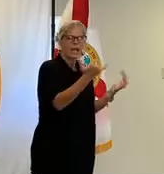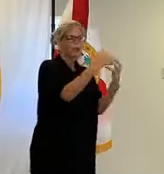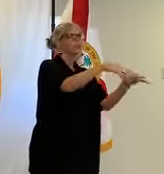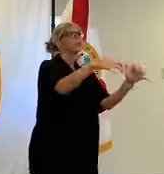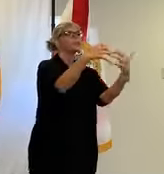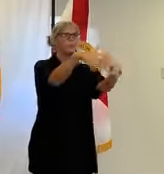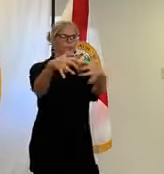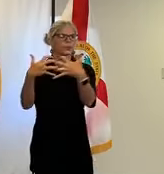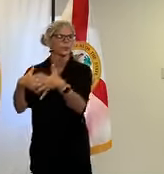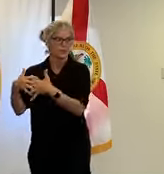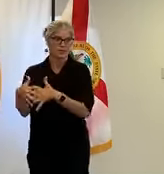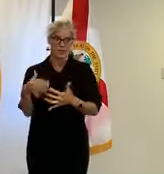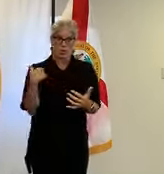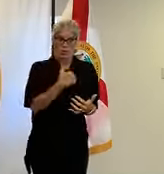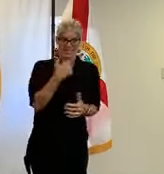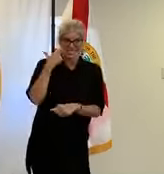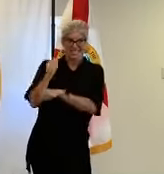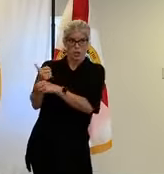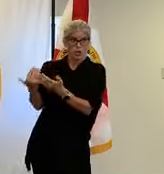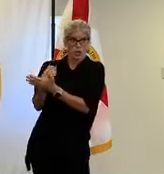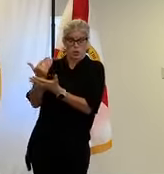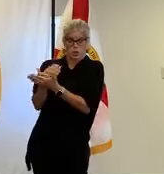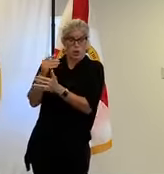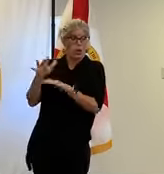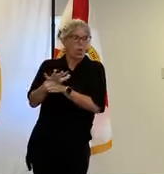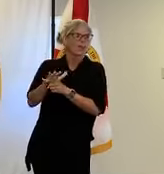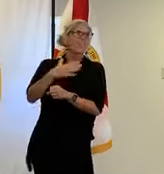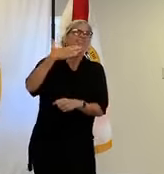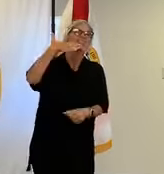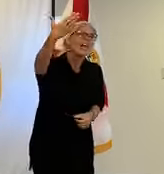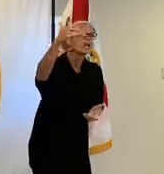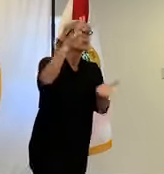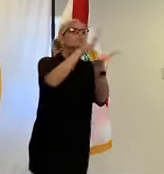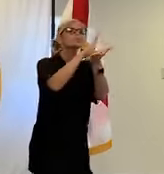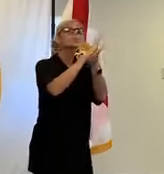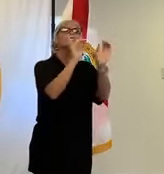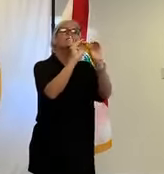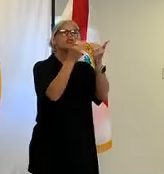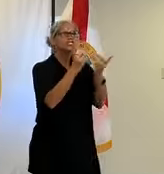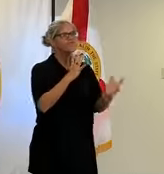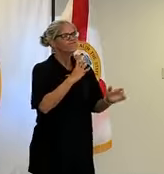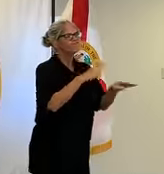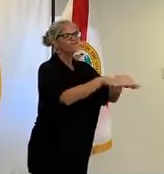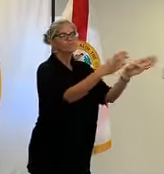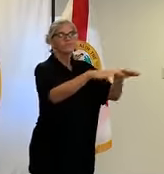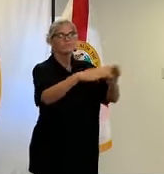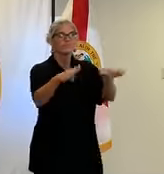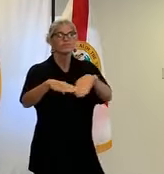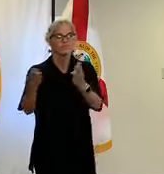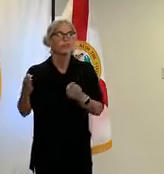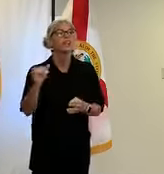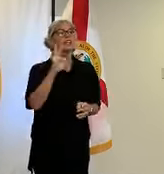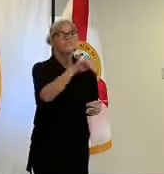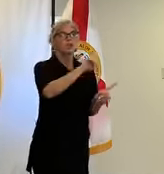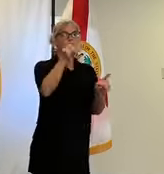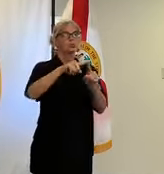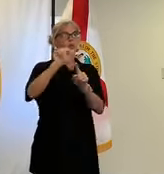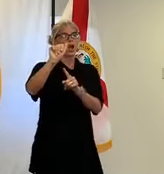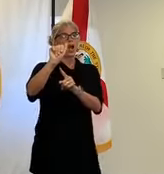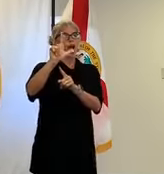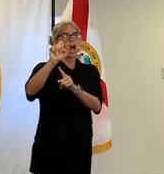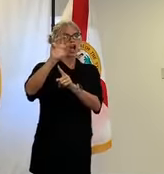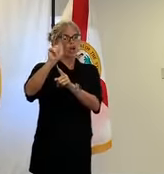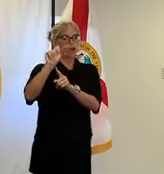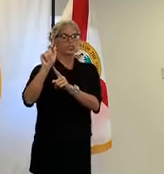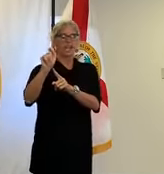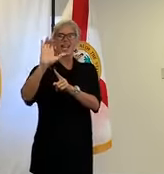locations i'd like to thank the school district for allowing us to do this and again you're going to go to alert dot clay county gov dot com to